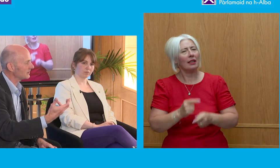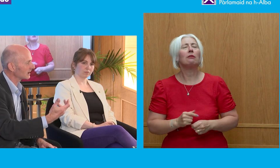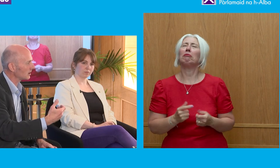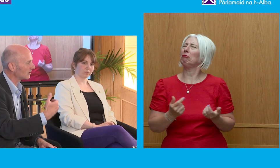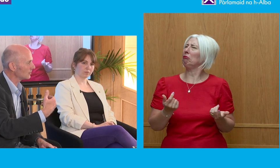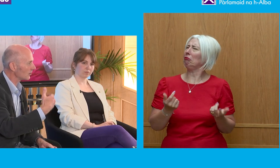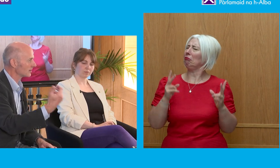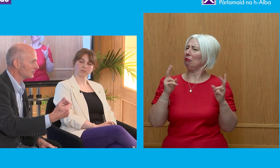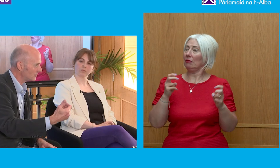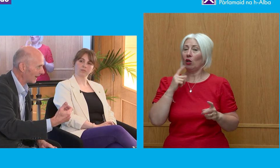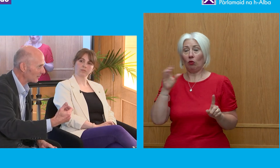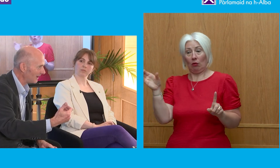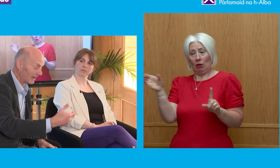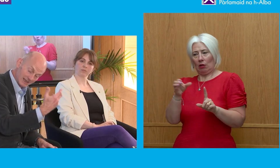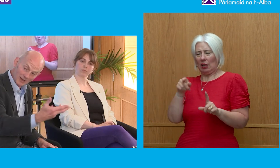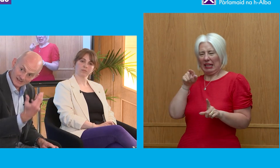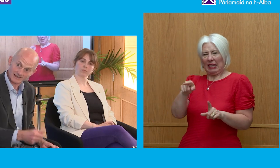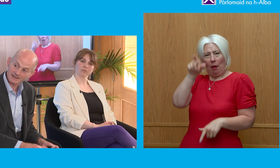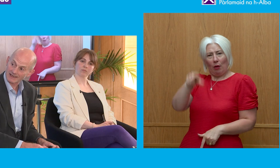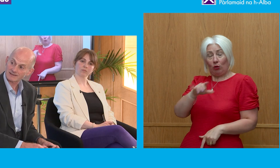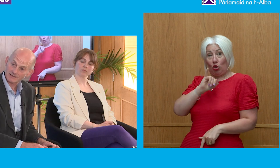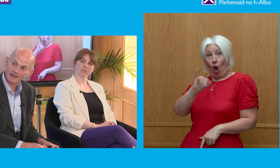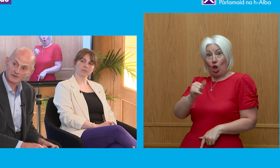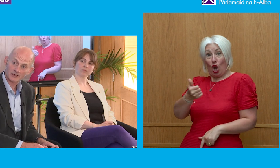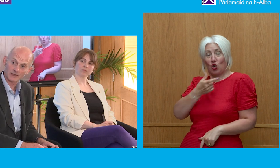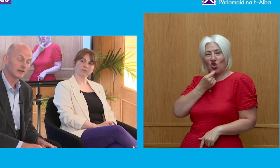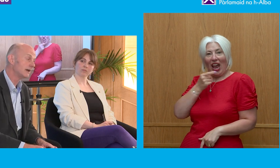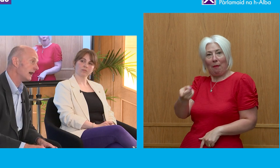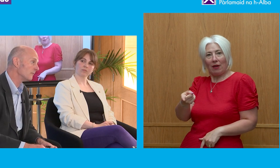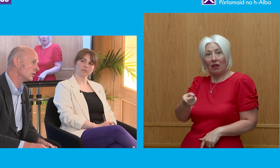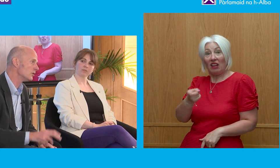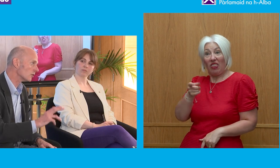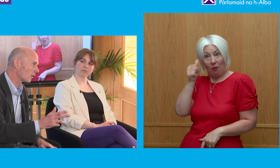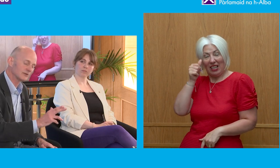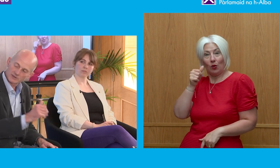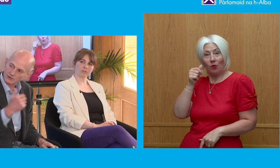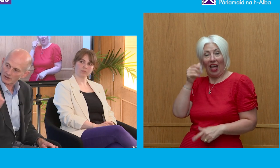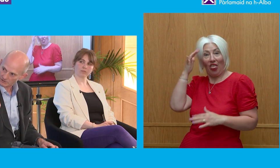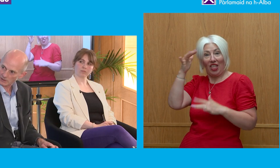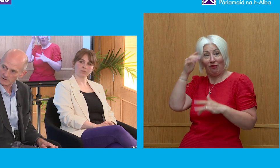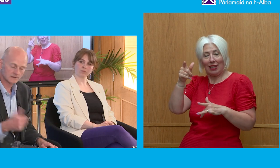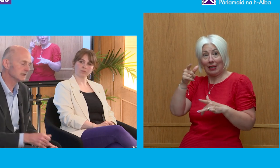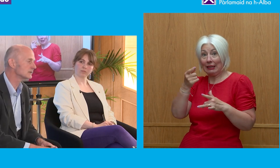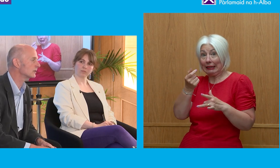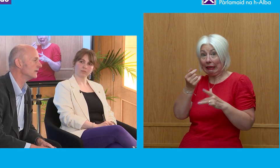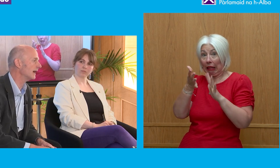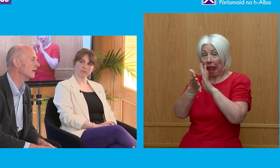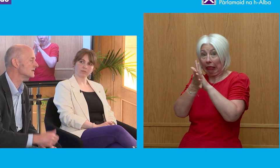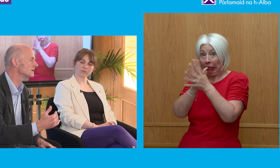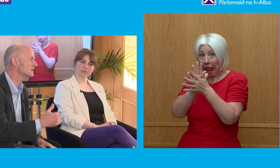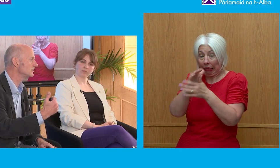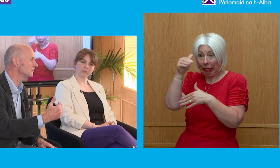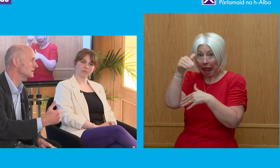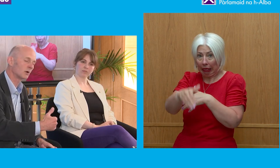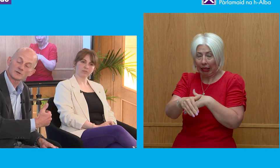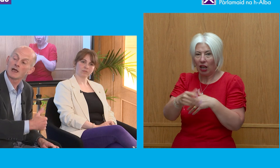of got somebody come along, he wasn't a good chap, and he basically tested that theory. Not quite a destruction, because as Ian has pointed out,